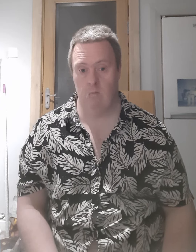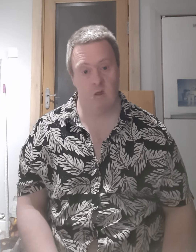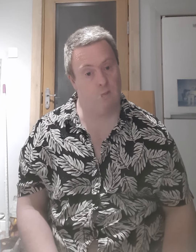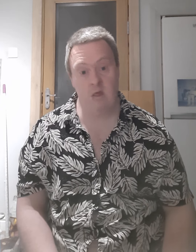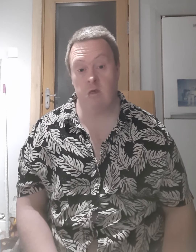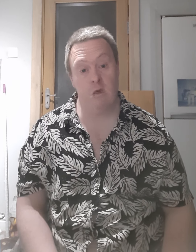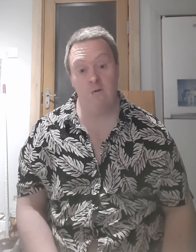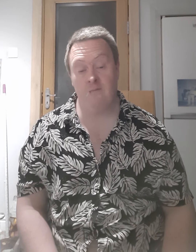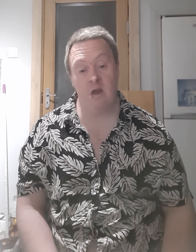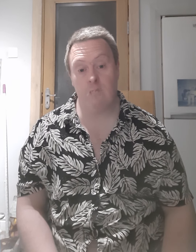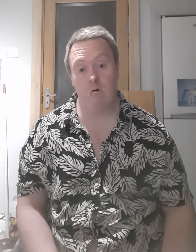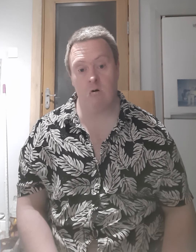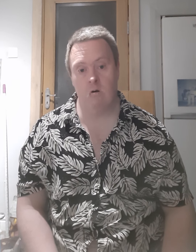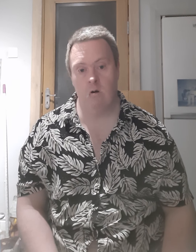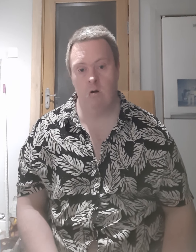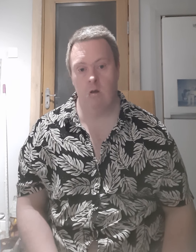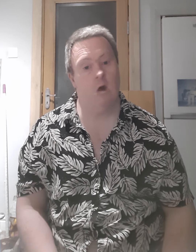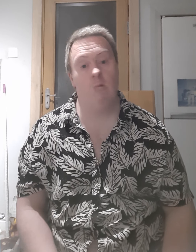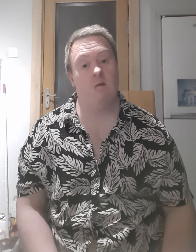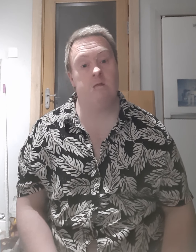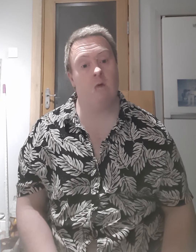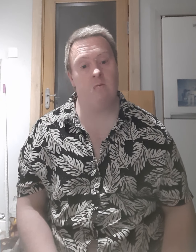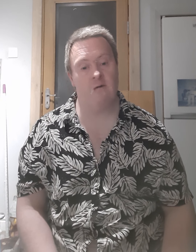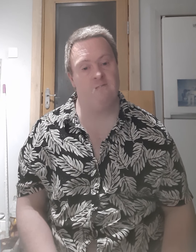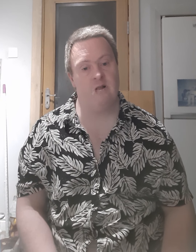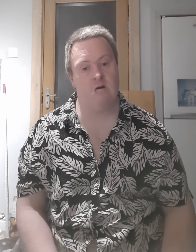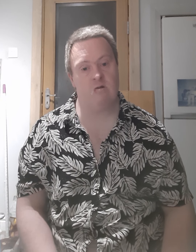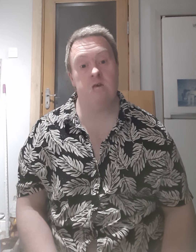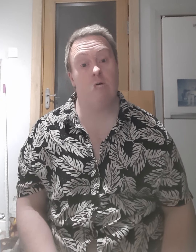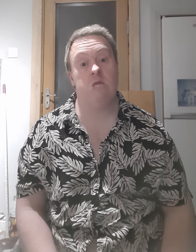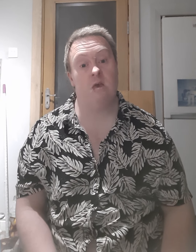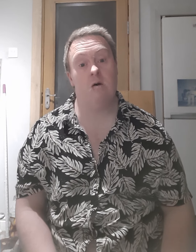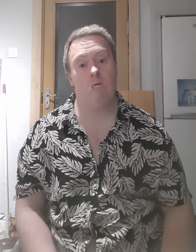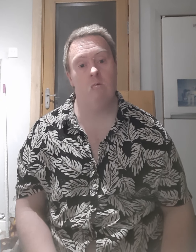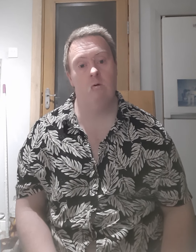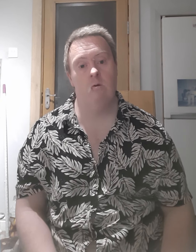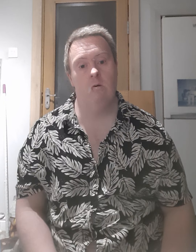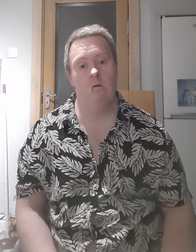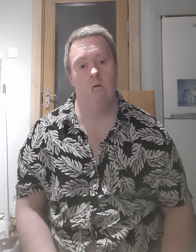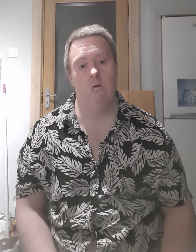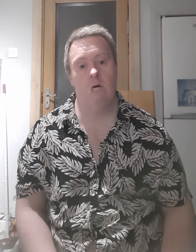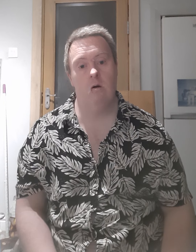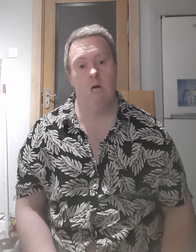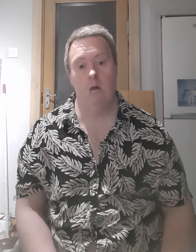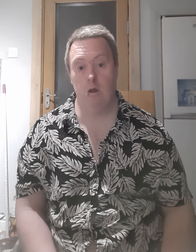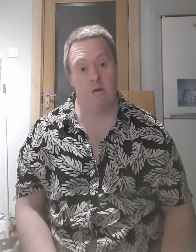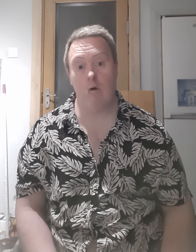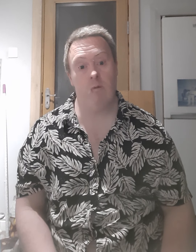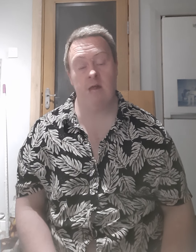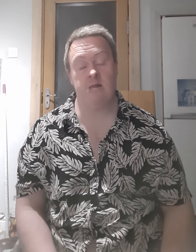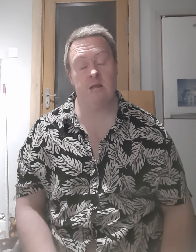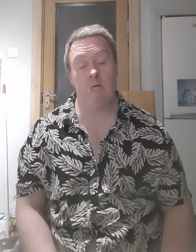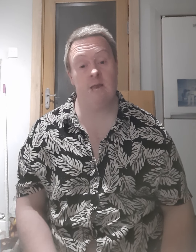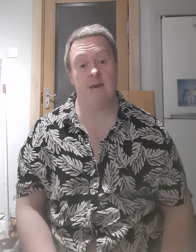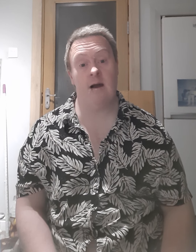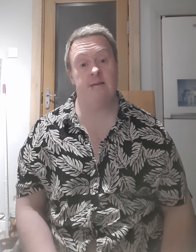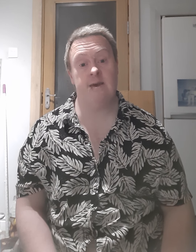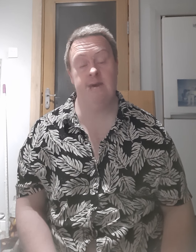especially you Facebook you're not going to stop them videos so you do you get arrested with the guard day